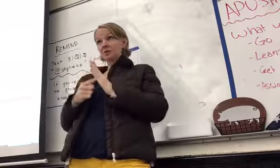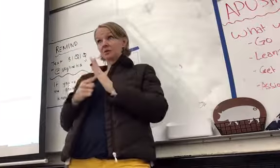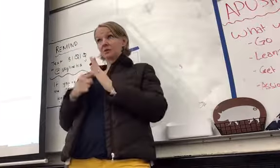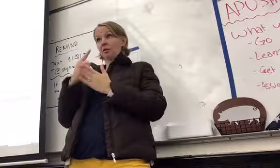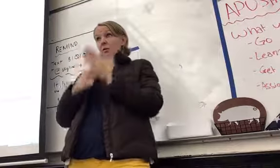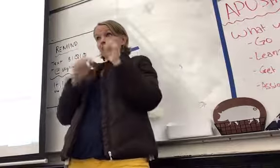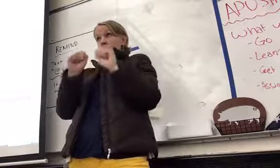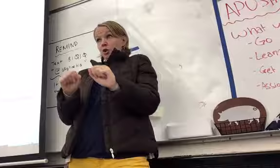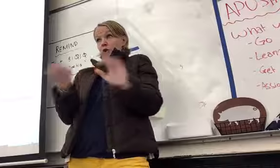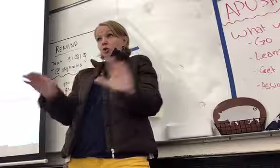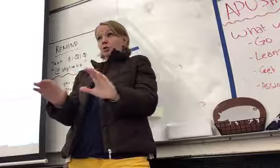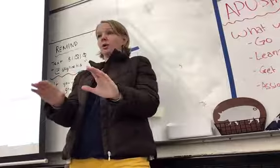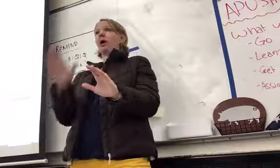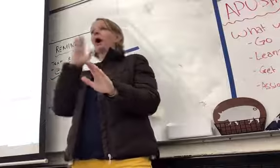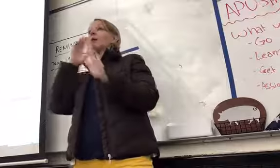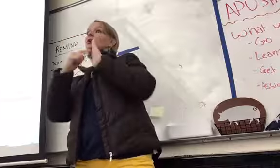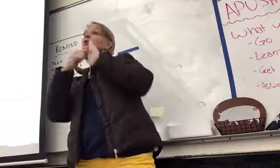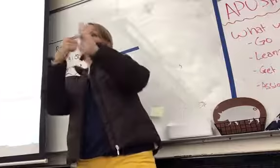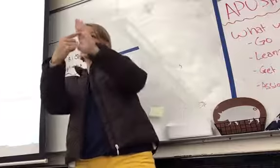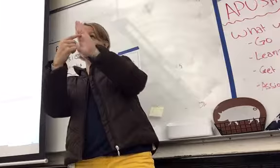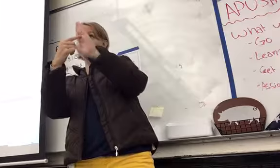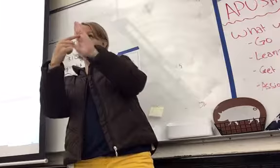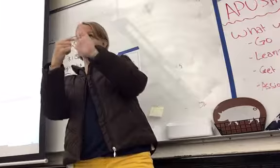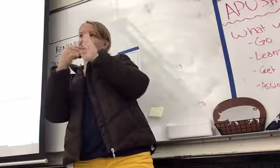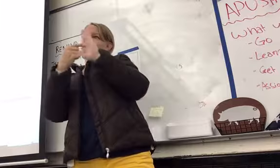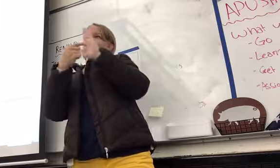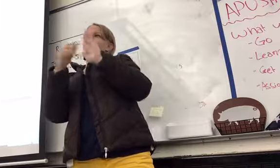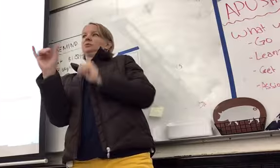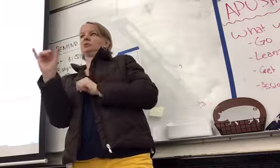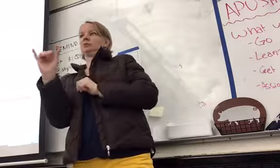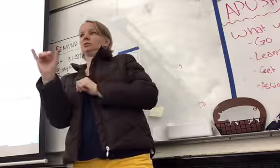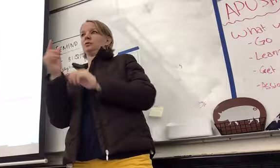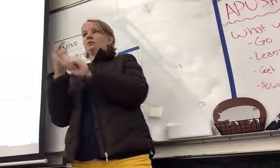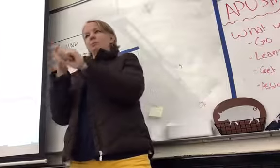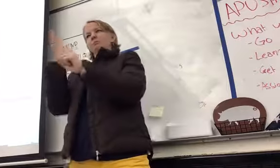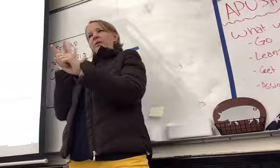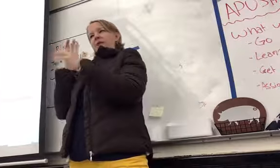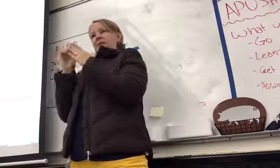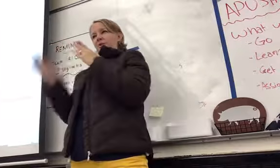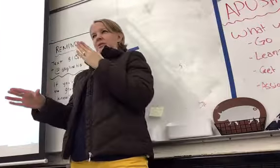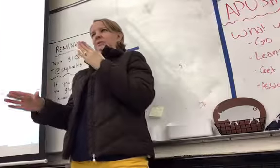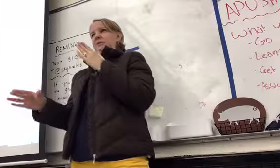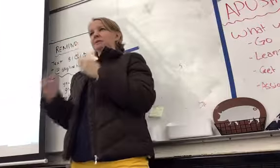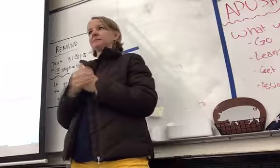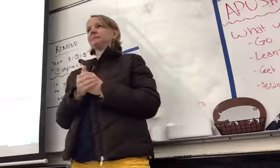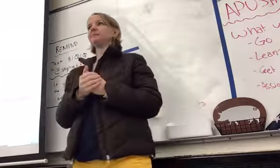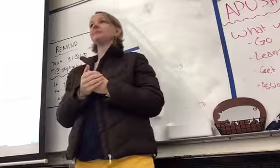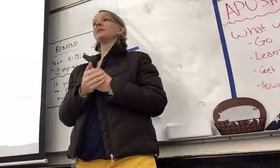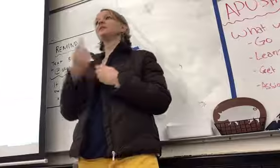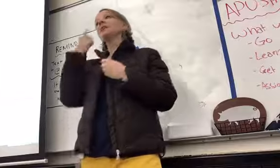I'm also going to show you a couple of examples that students have done in the past. Okay? So, for example,